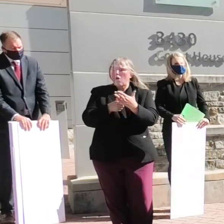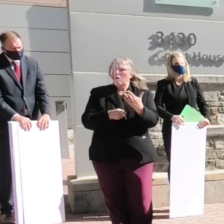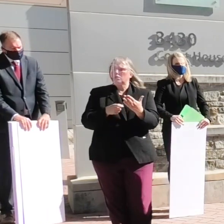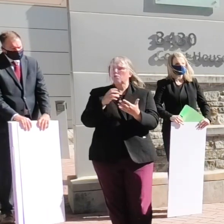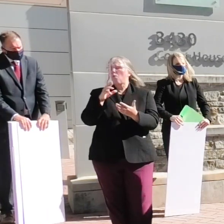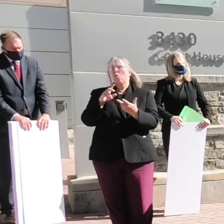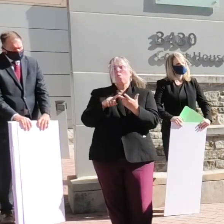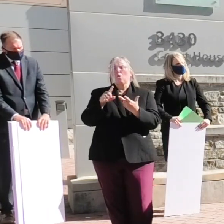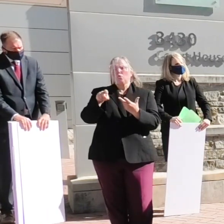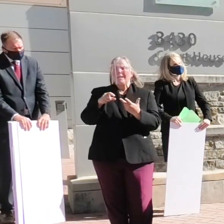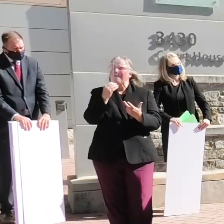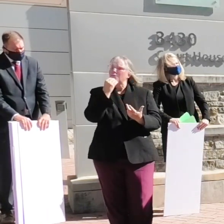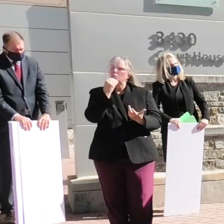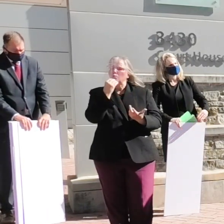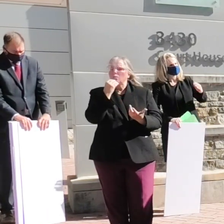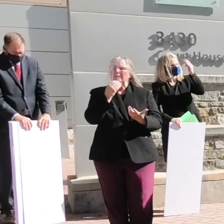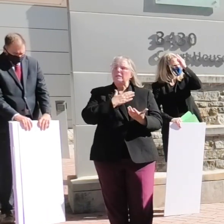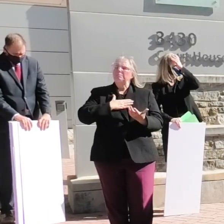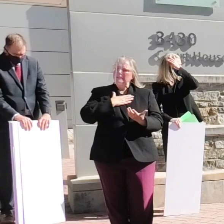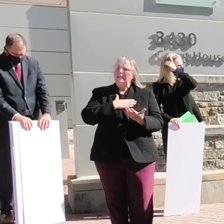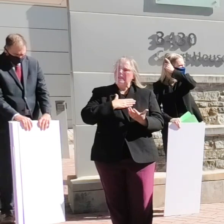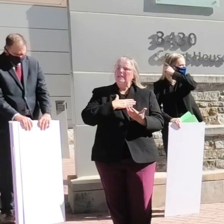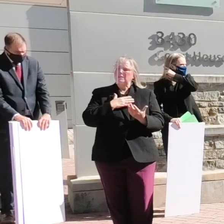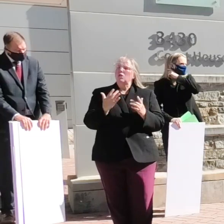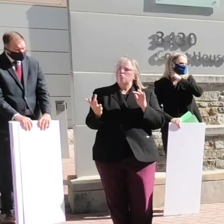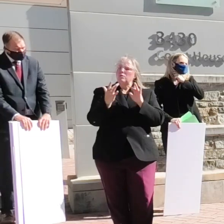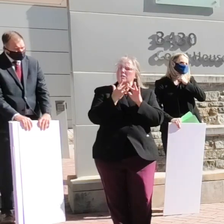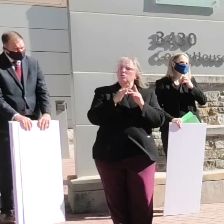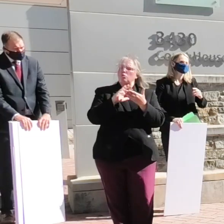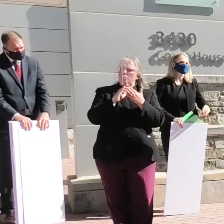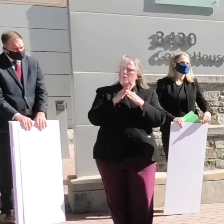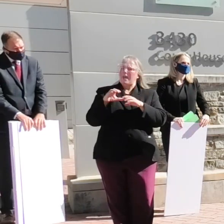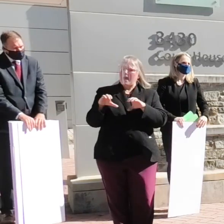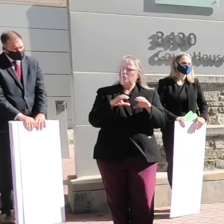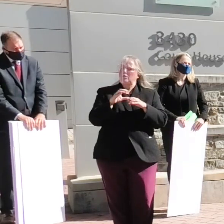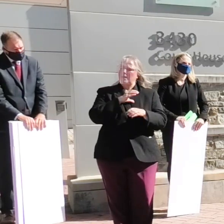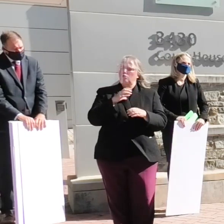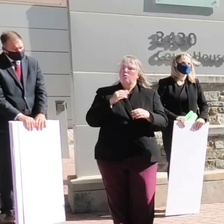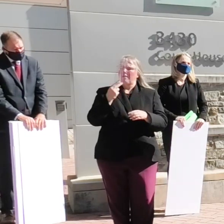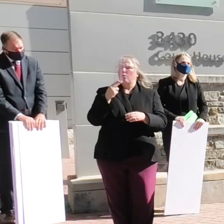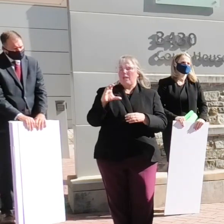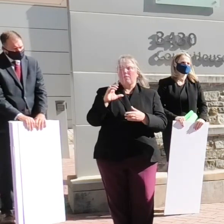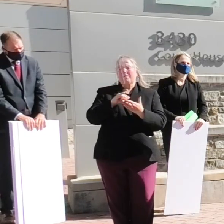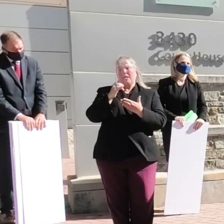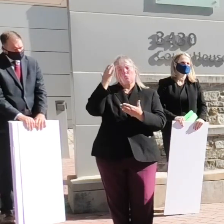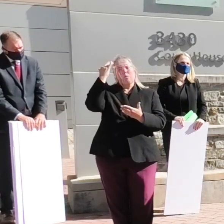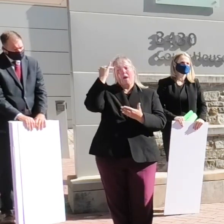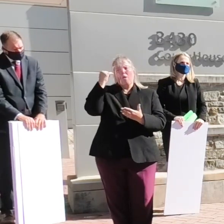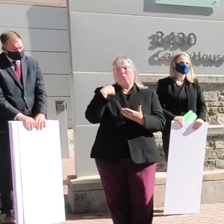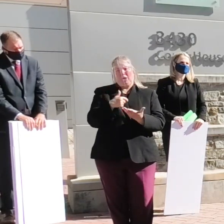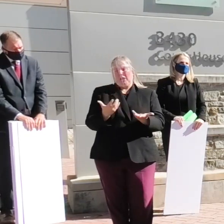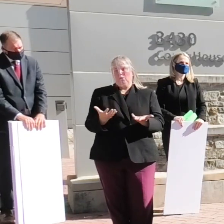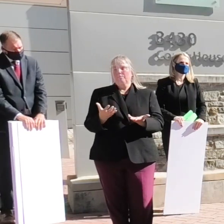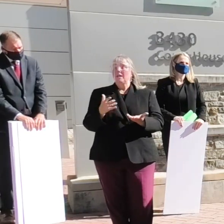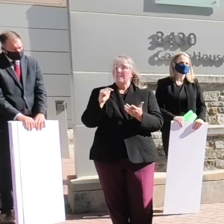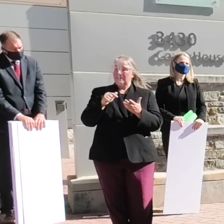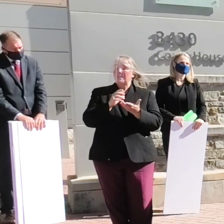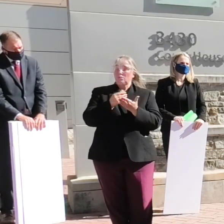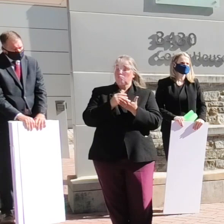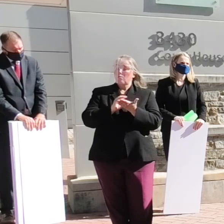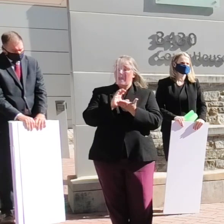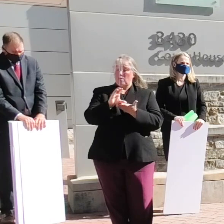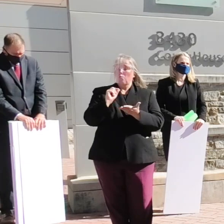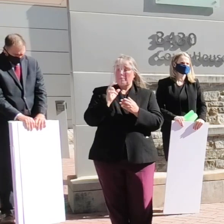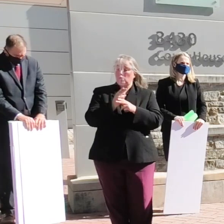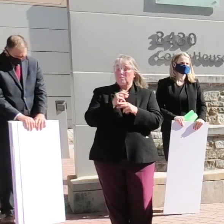or you need food please reach out to Community Action Council of Howard County that's why we are here this grant is going to